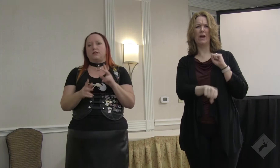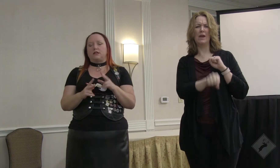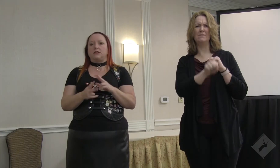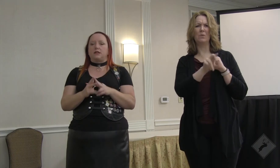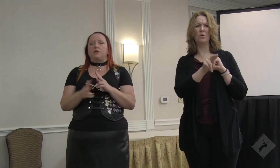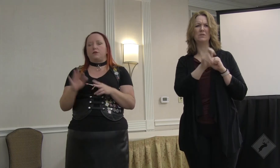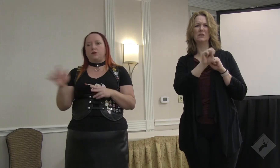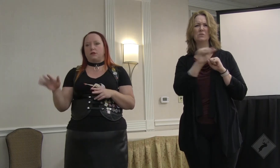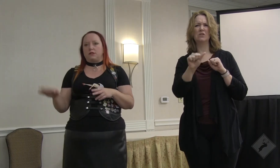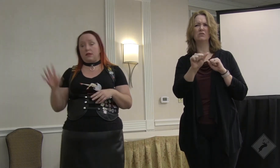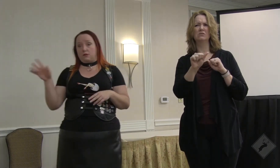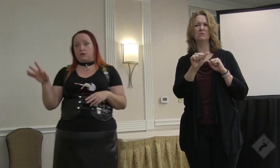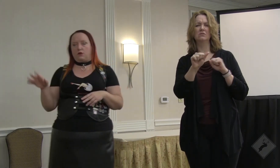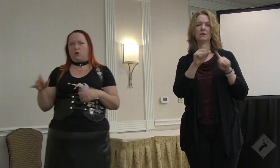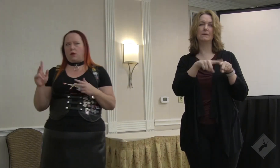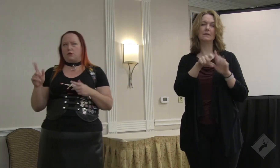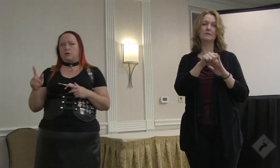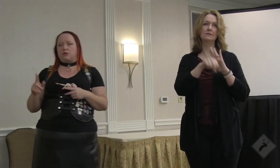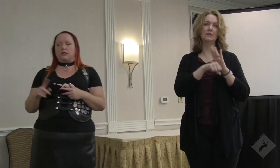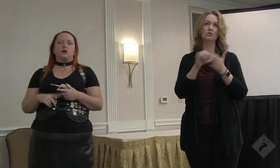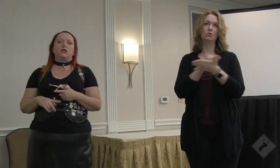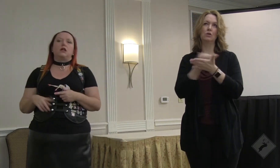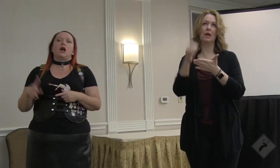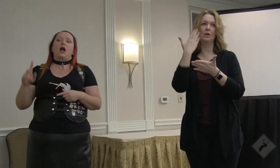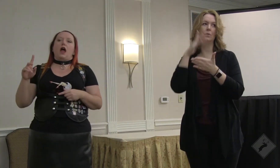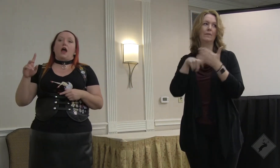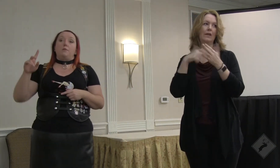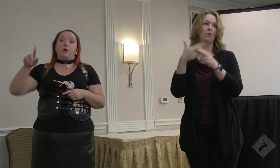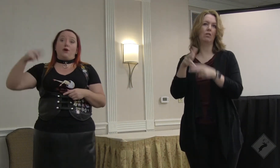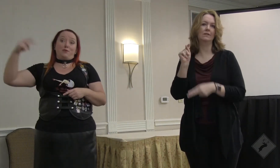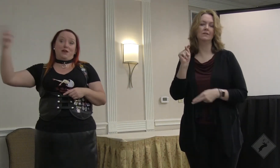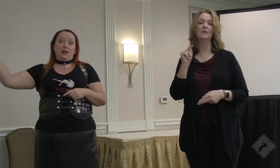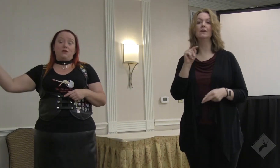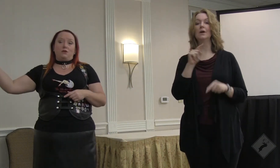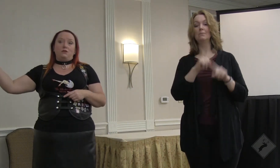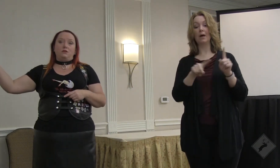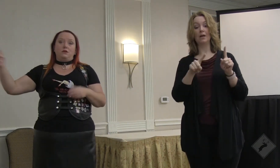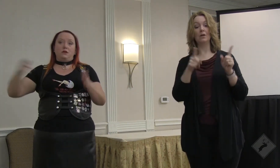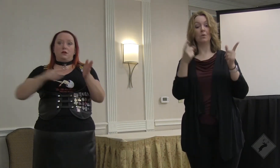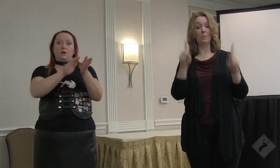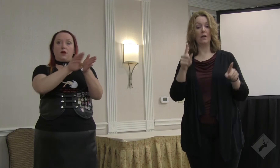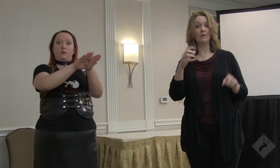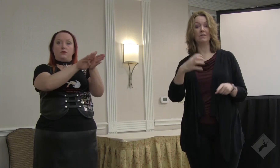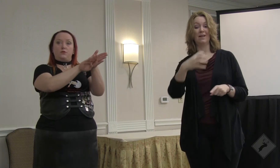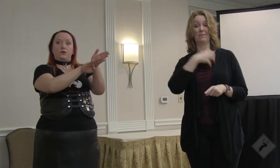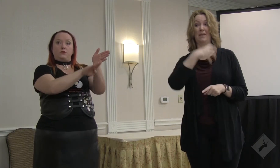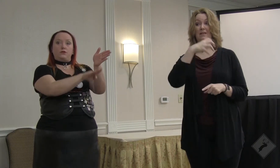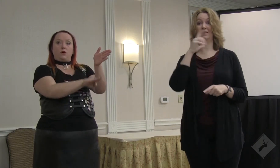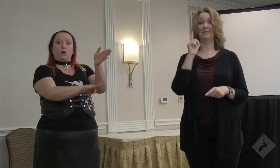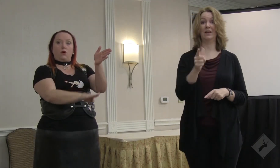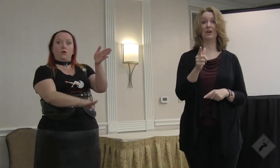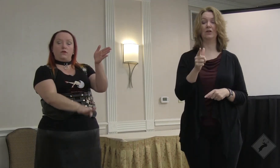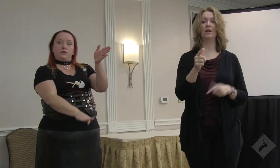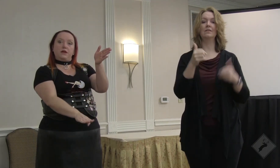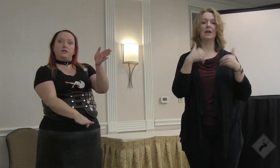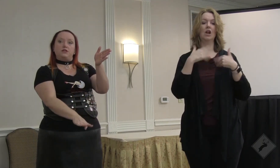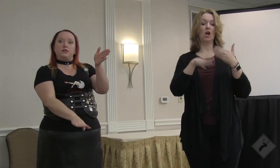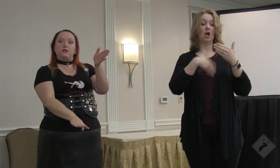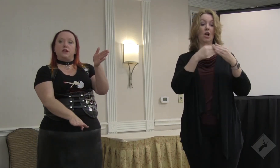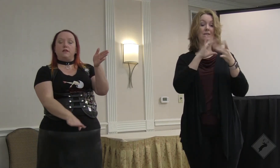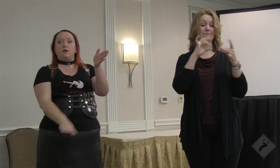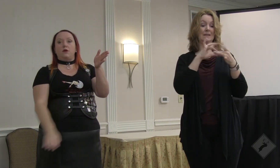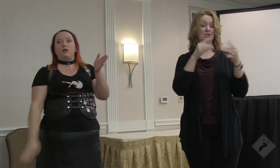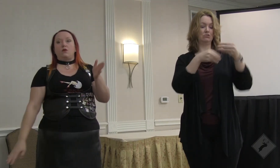I know it sounds like the same, but it depends on the state. This is in New York. I'm not sure what they call it. But on appeal, they were able to produce all of these